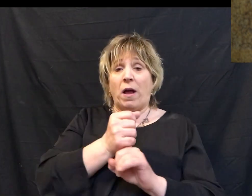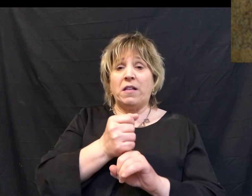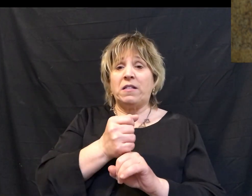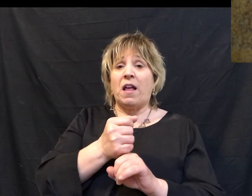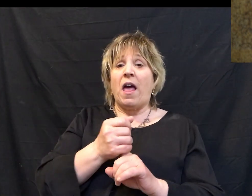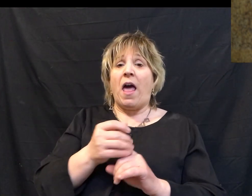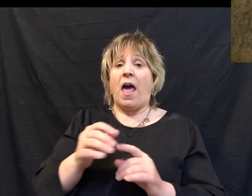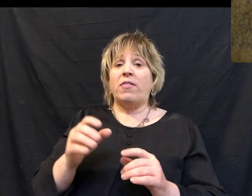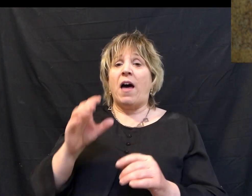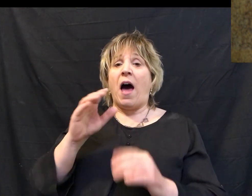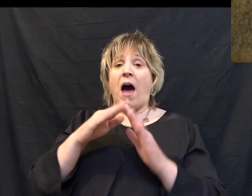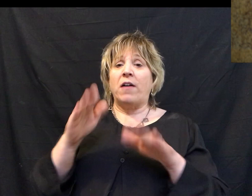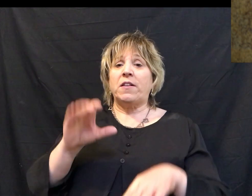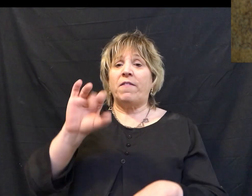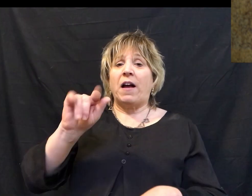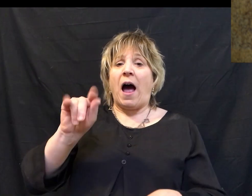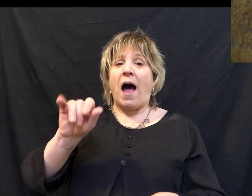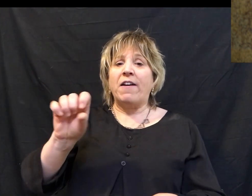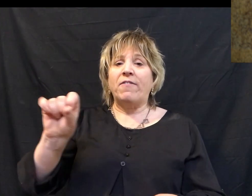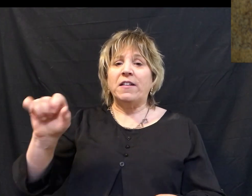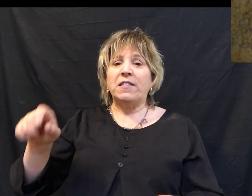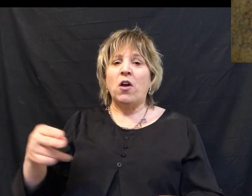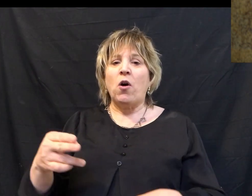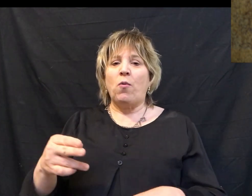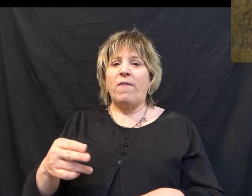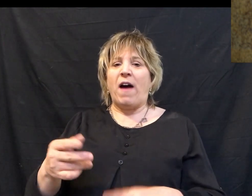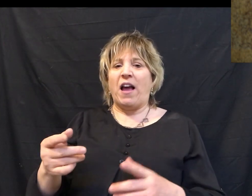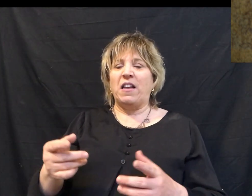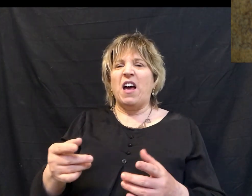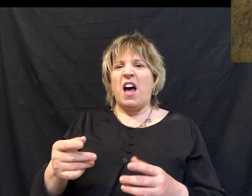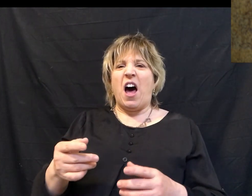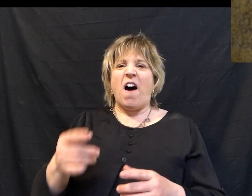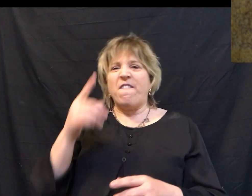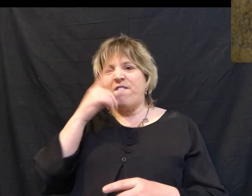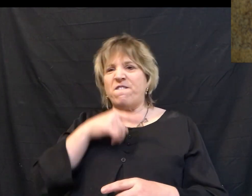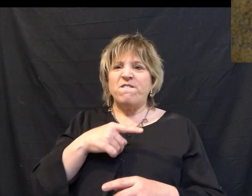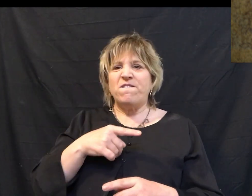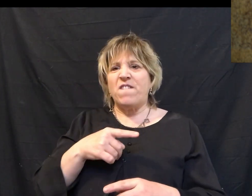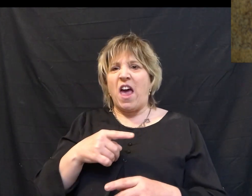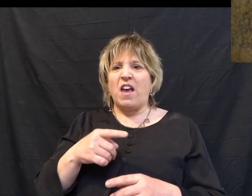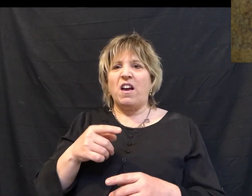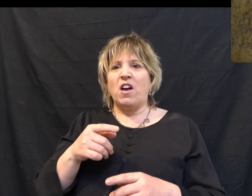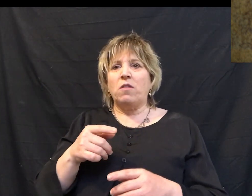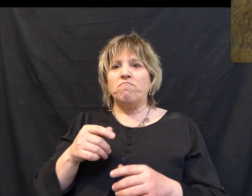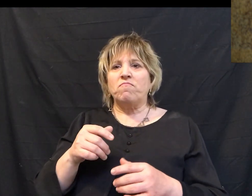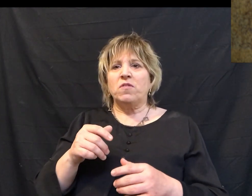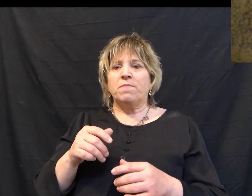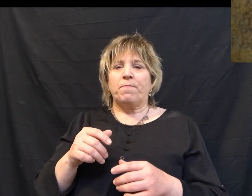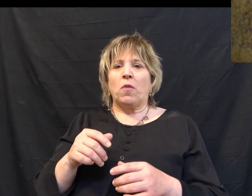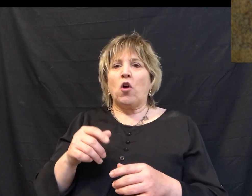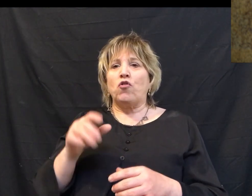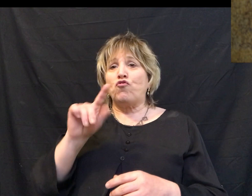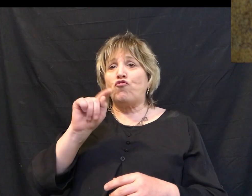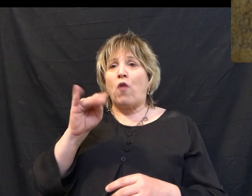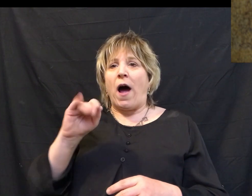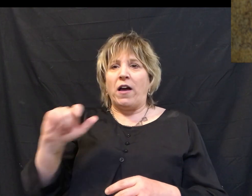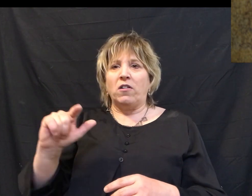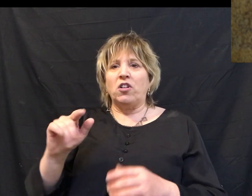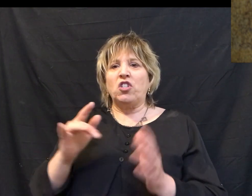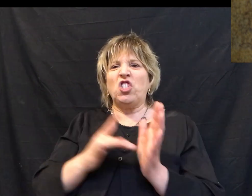under arrest at the household of Caiaphas, we find a mock trial stacked with false witnesses. Jesus is